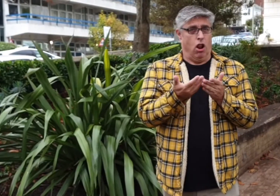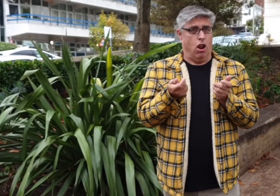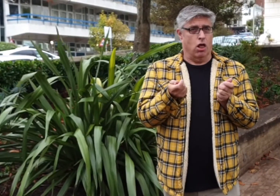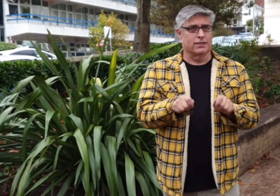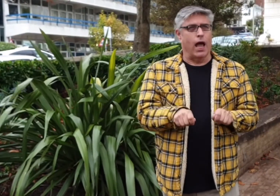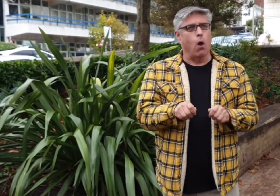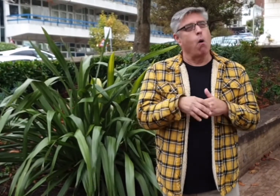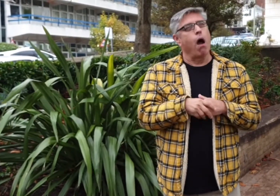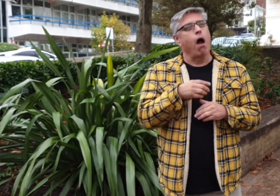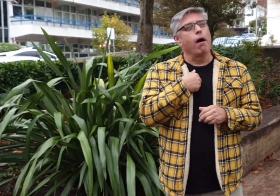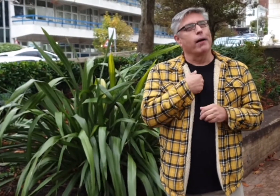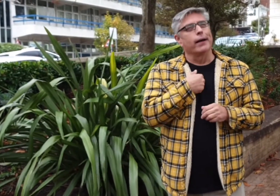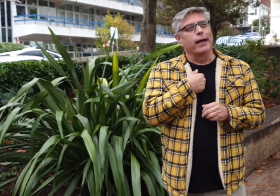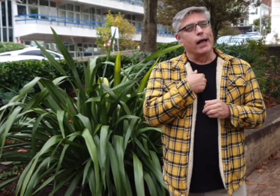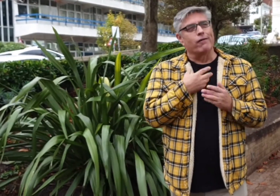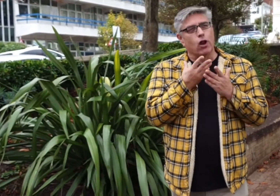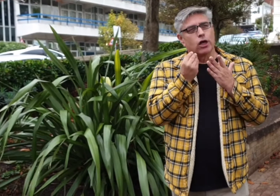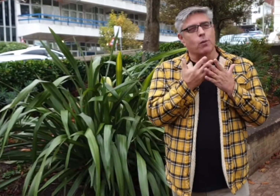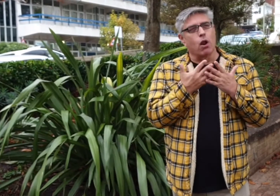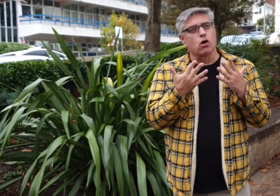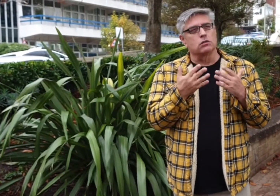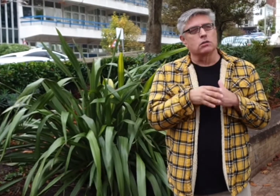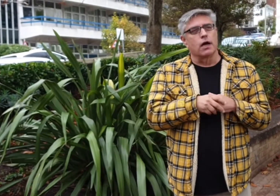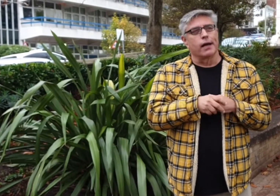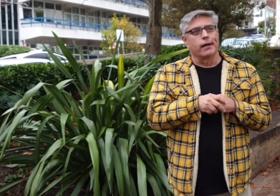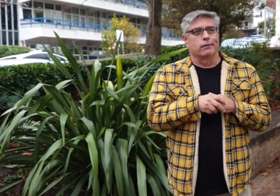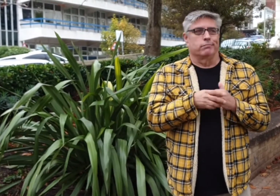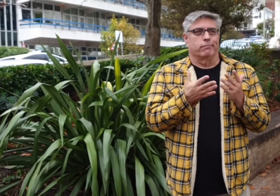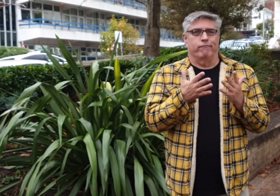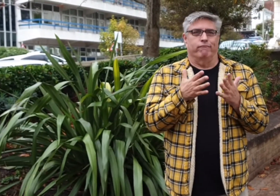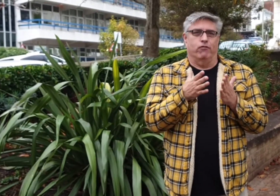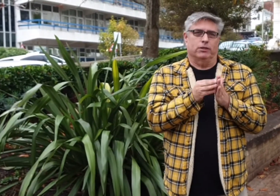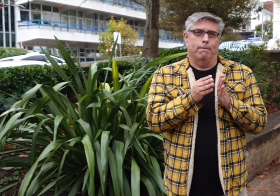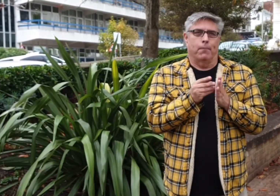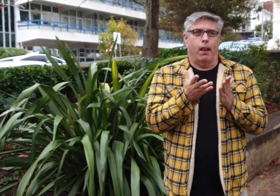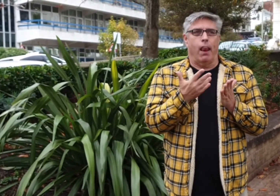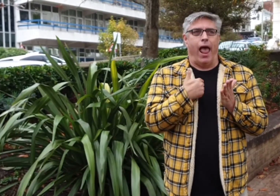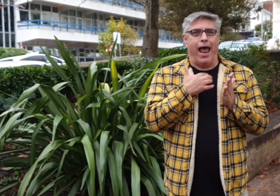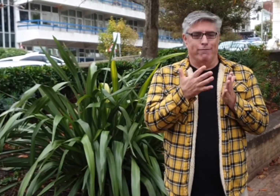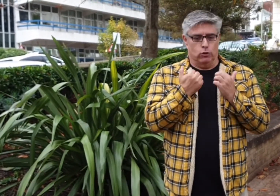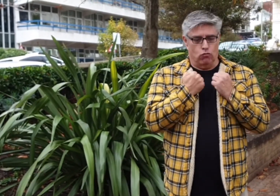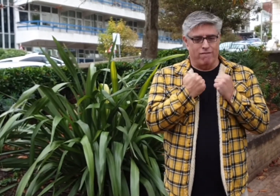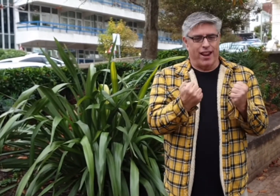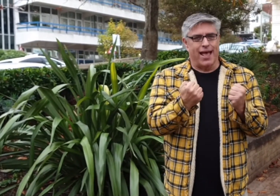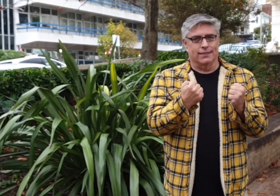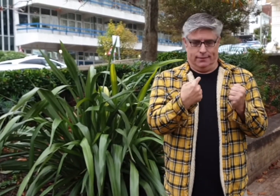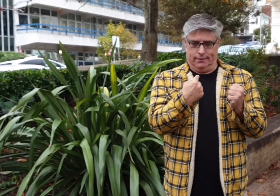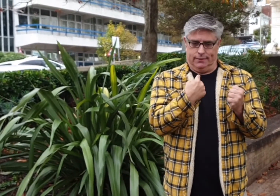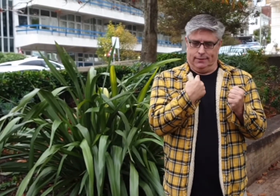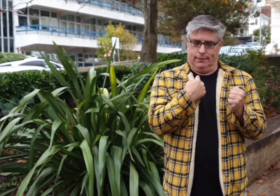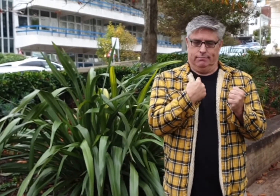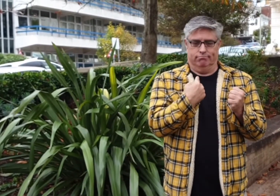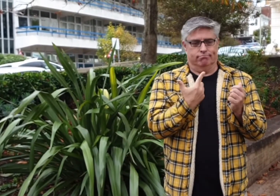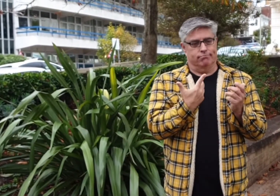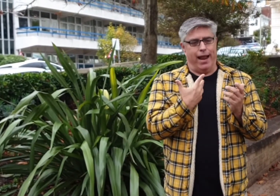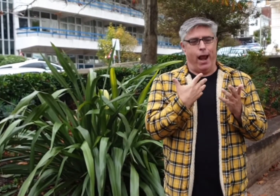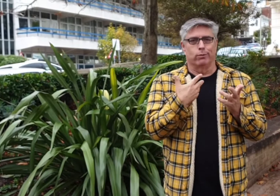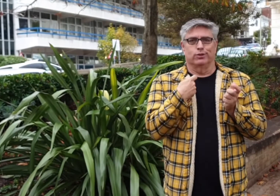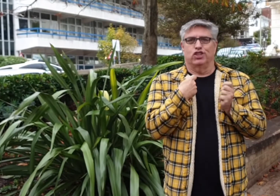Well, since lockdown started, I've learned quite a lot. For example, I've had to reflect on myself